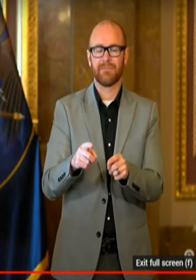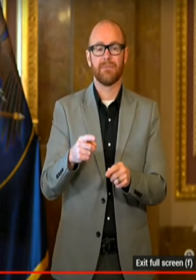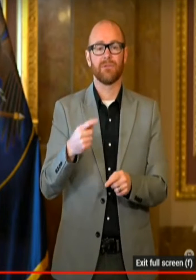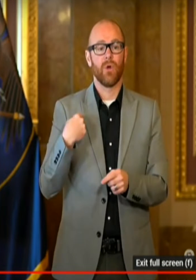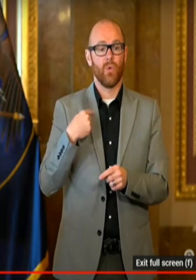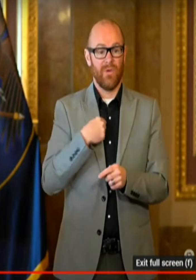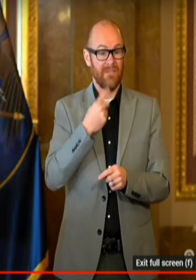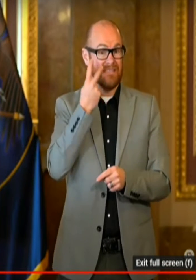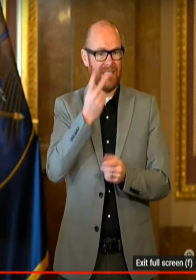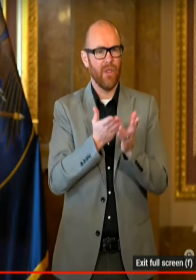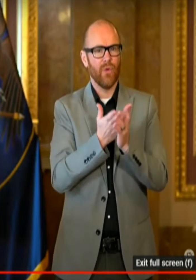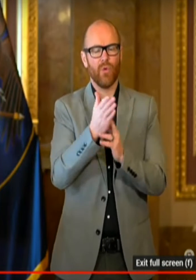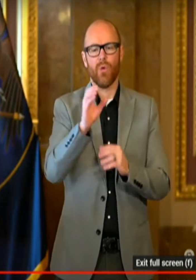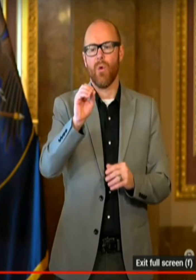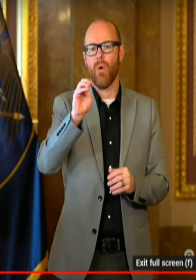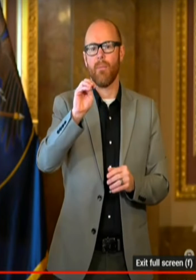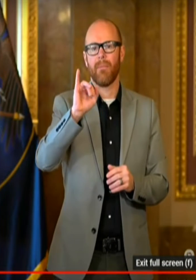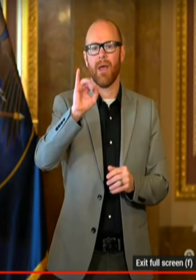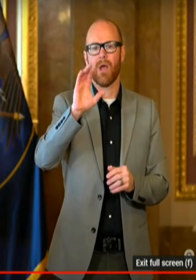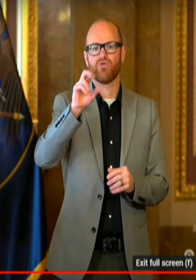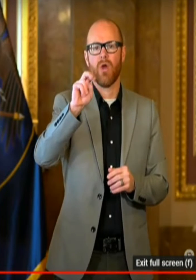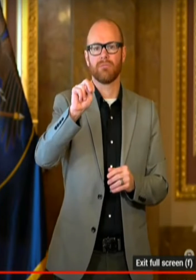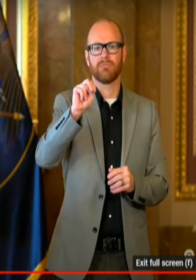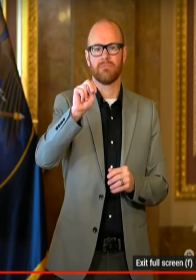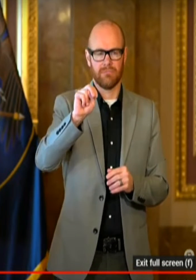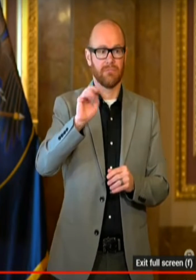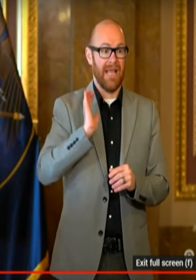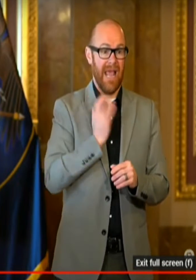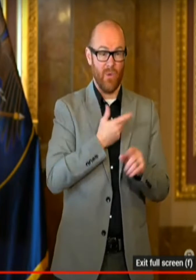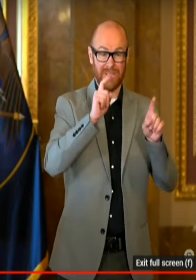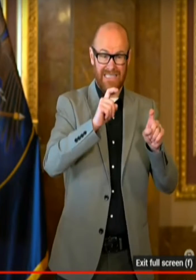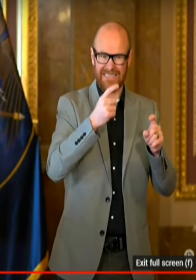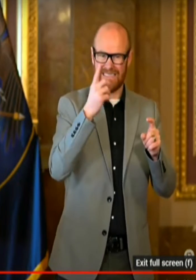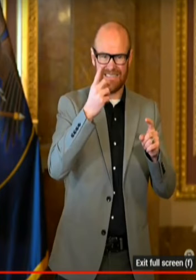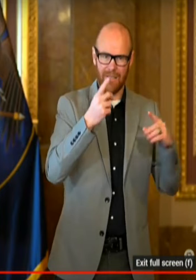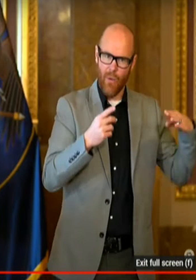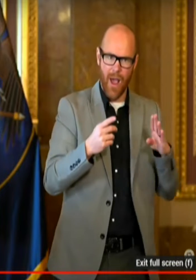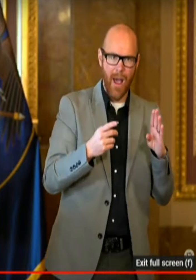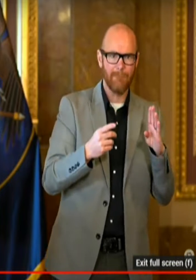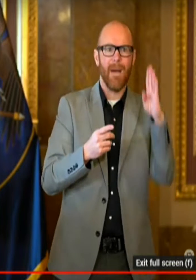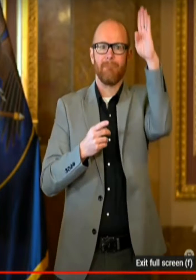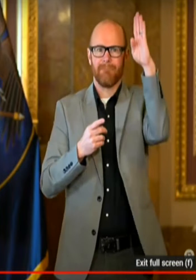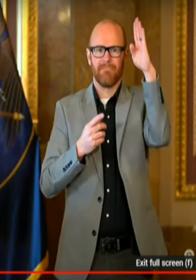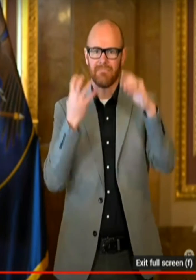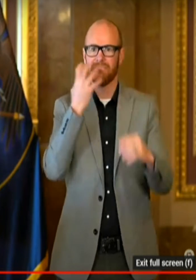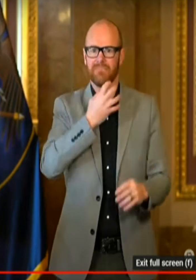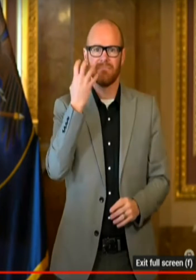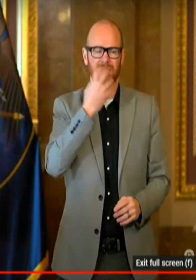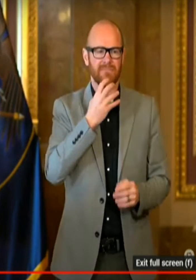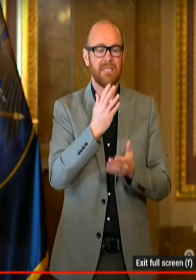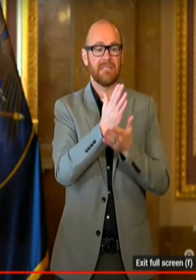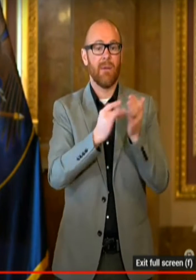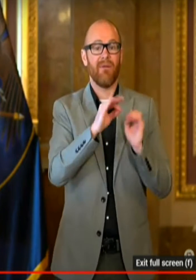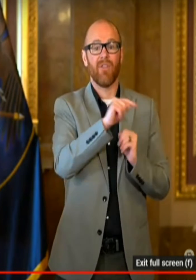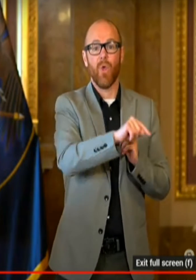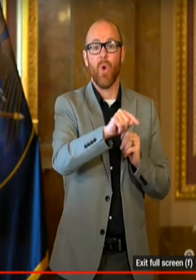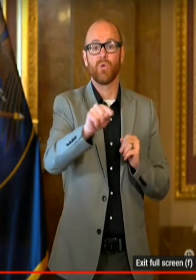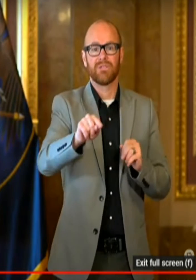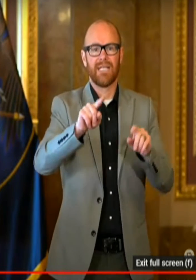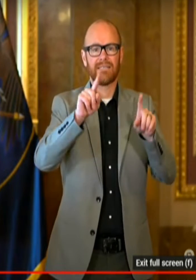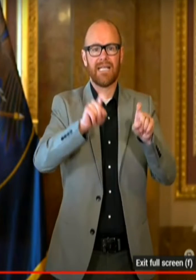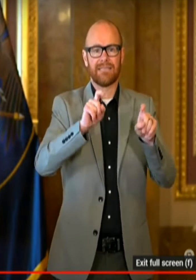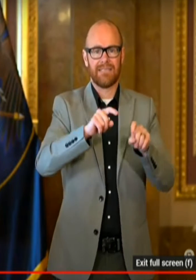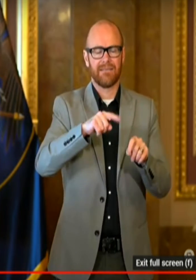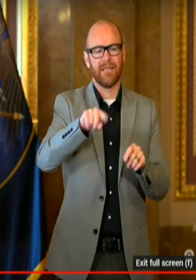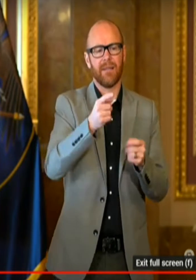the Omicron surge, there was a significant amount of testing that was up and available. And some of those that were brought in was related to the CDC. They